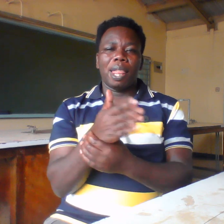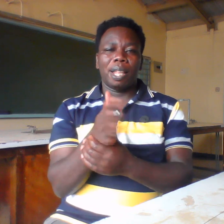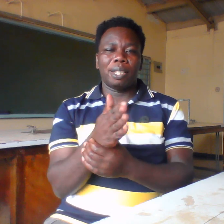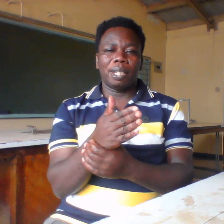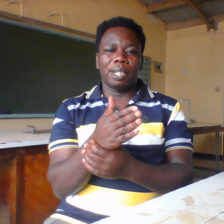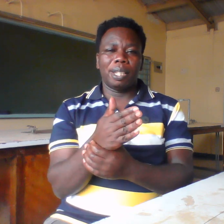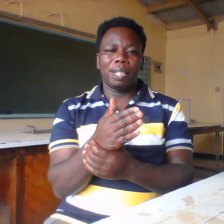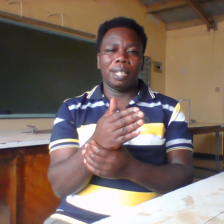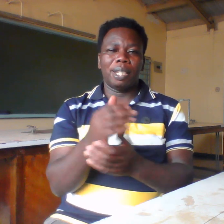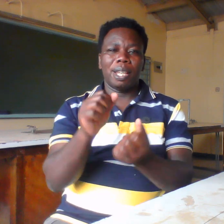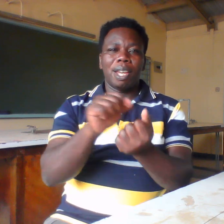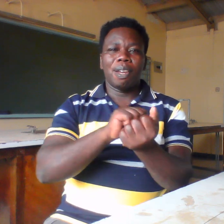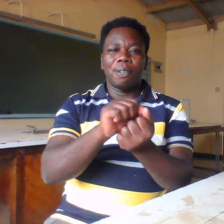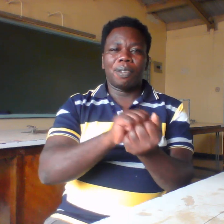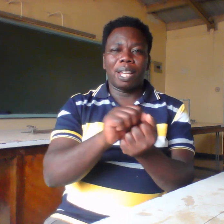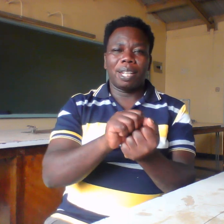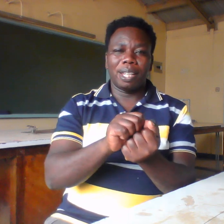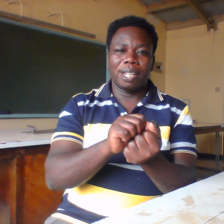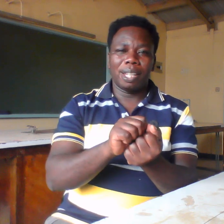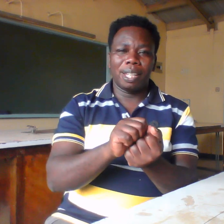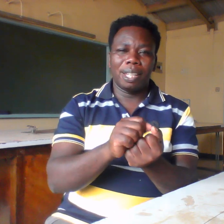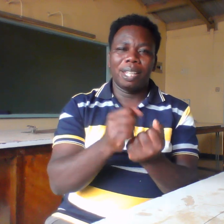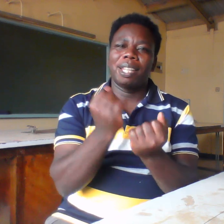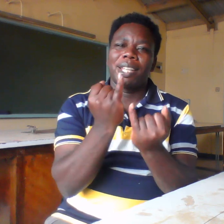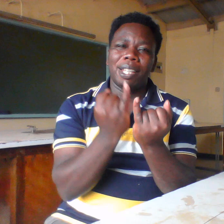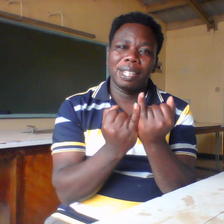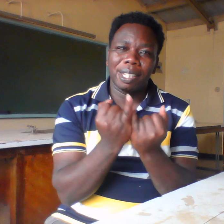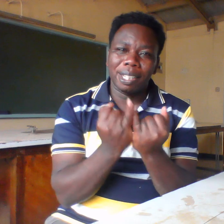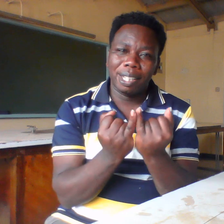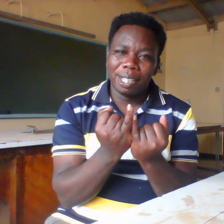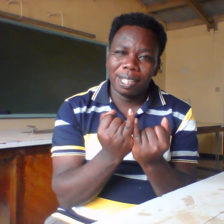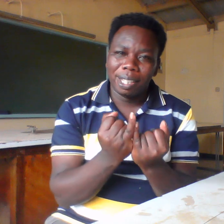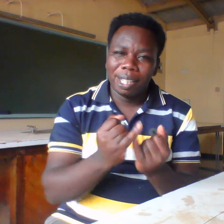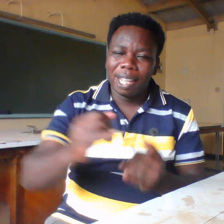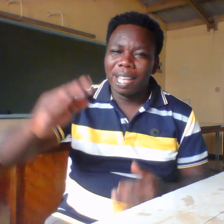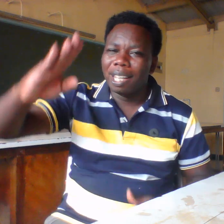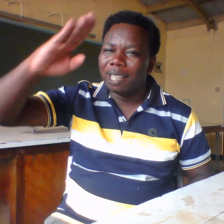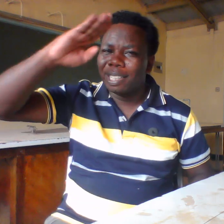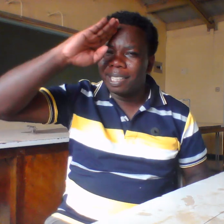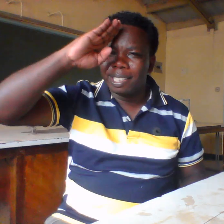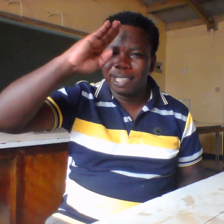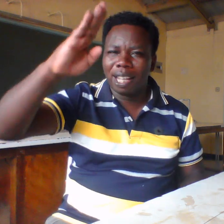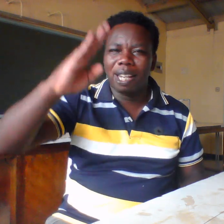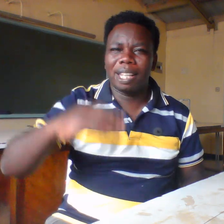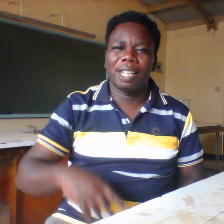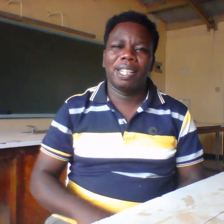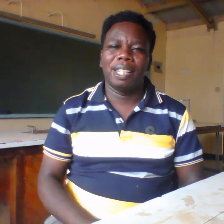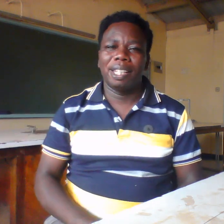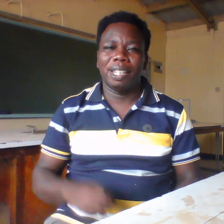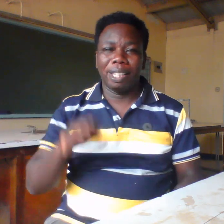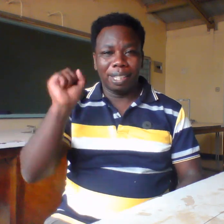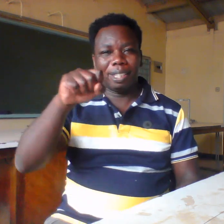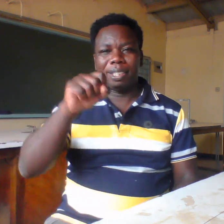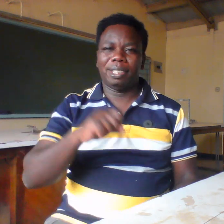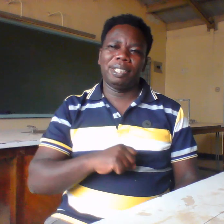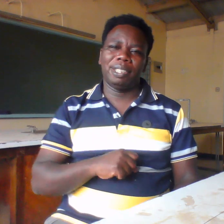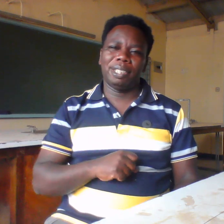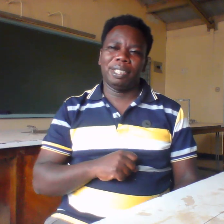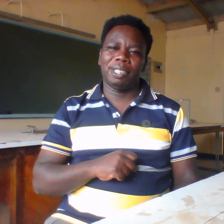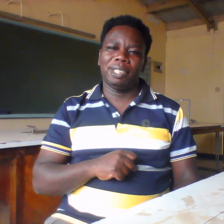thursday friday saturday and sunday yes and i believe that